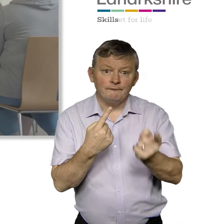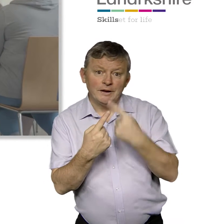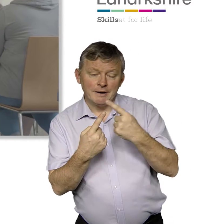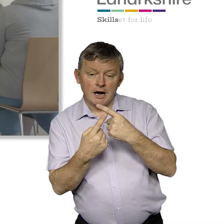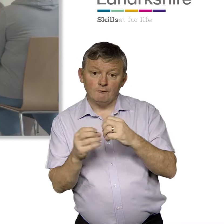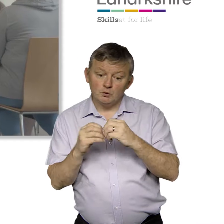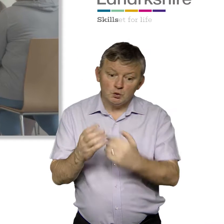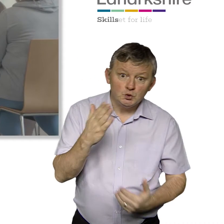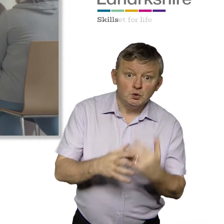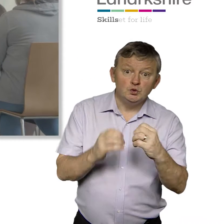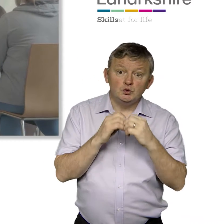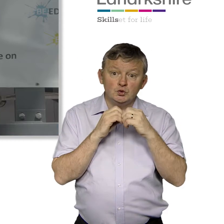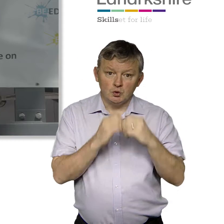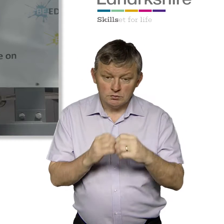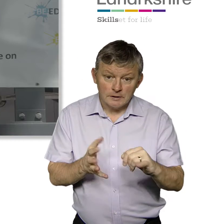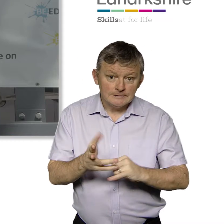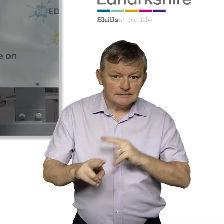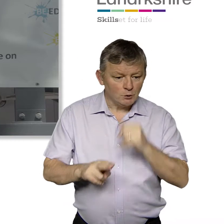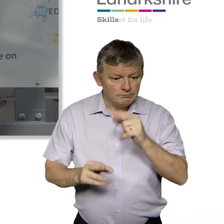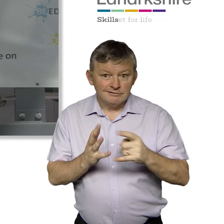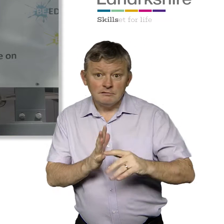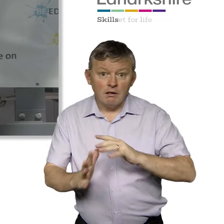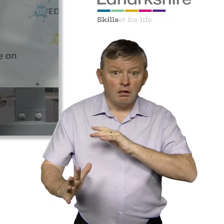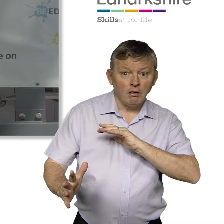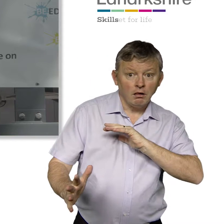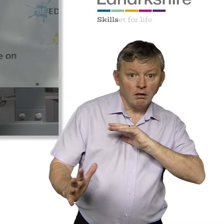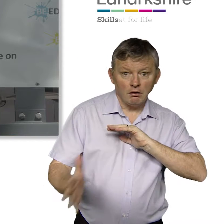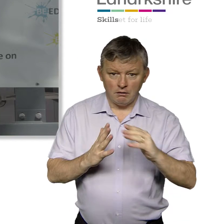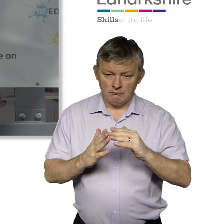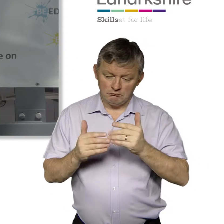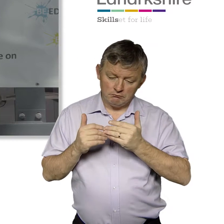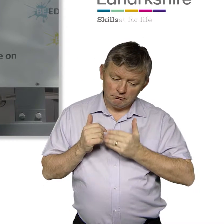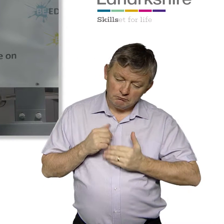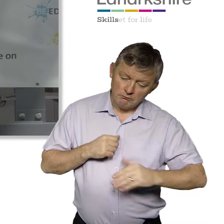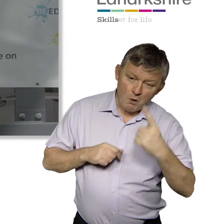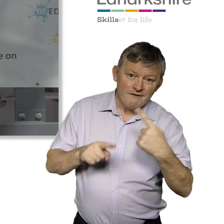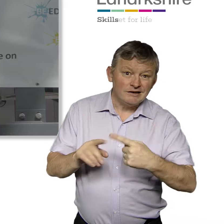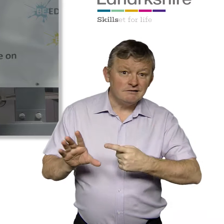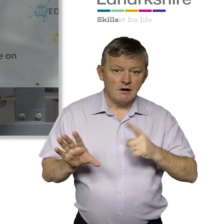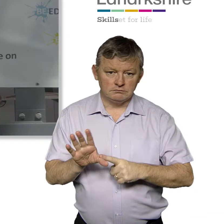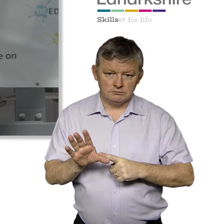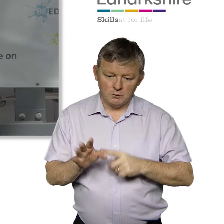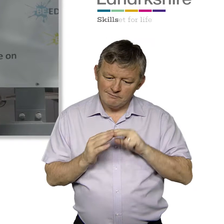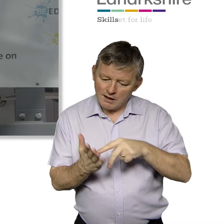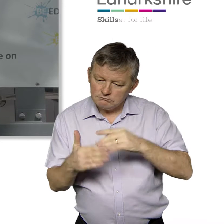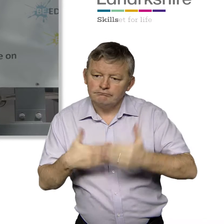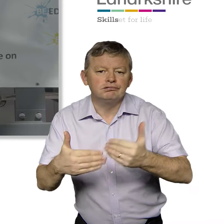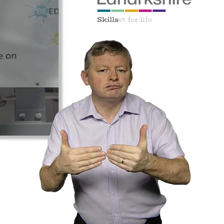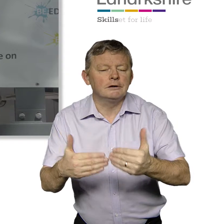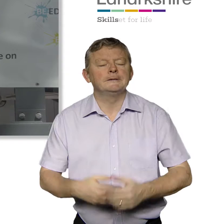Invite continuous feedback from students or prospective students and staff who use BSL over the coming year or 18 months